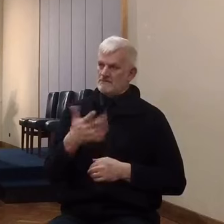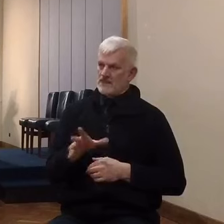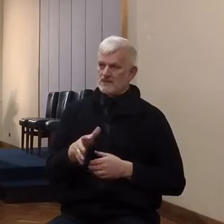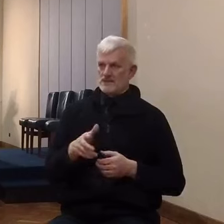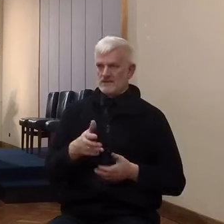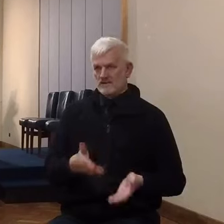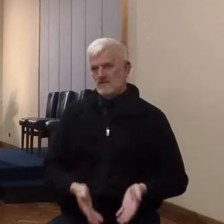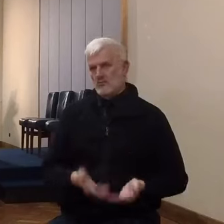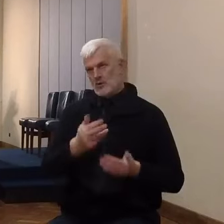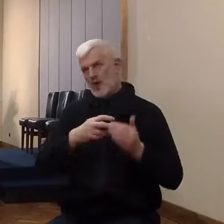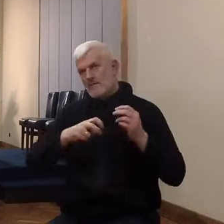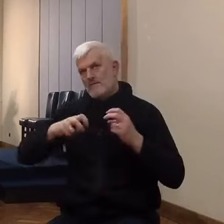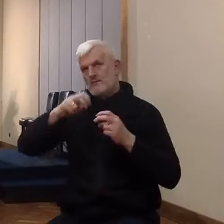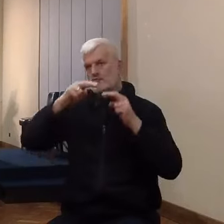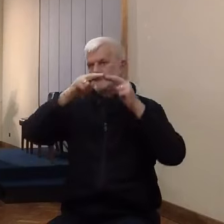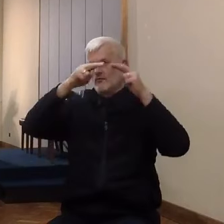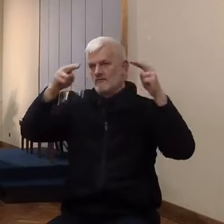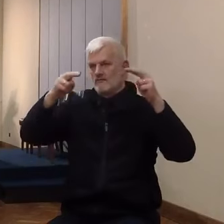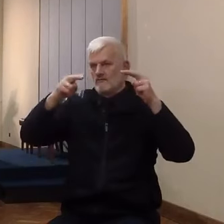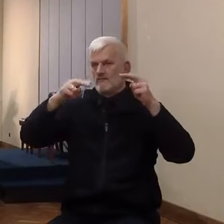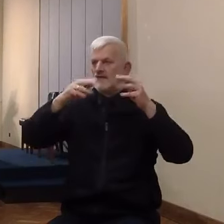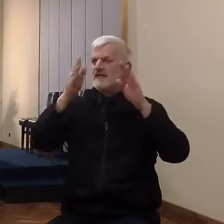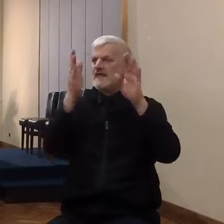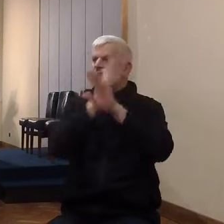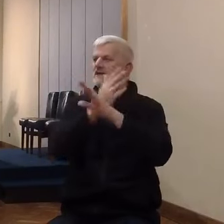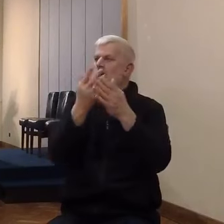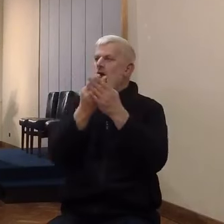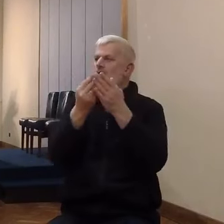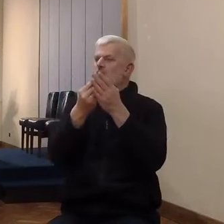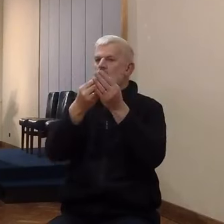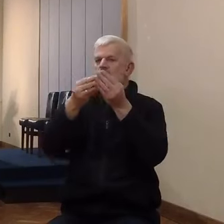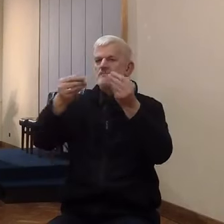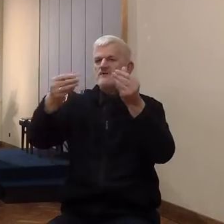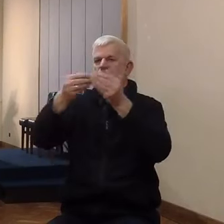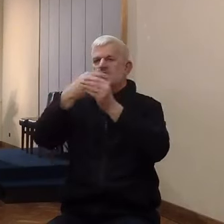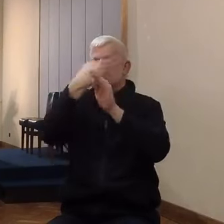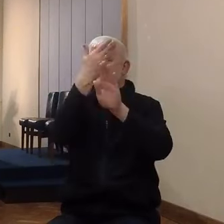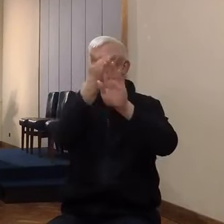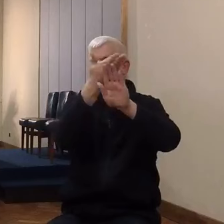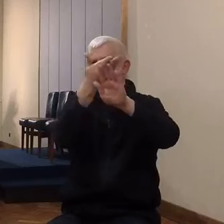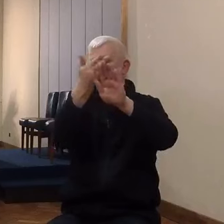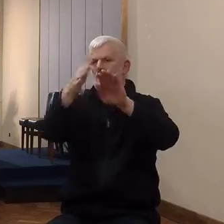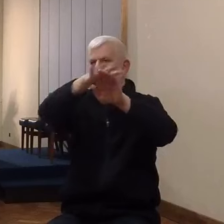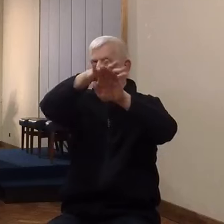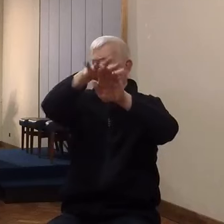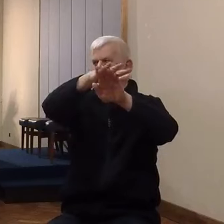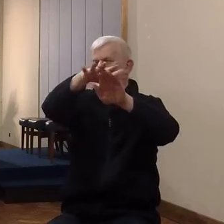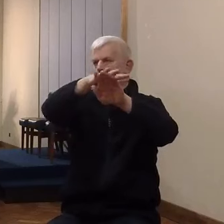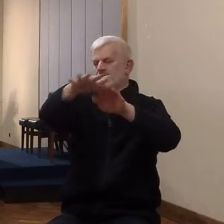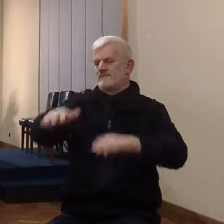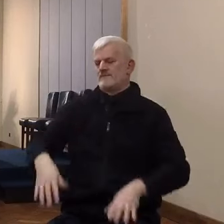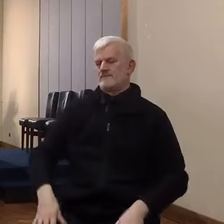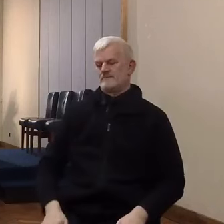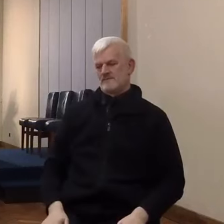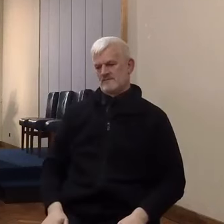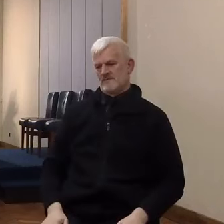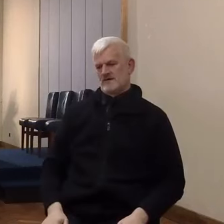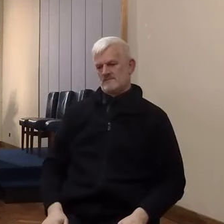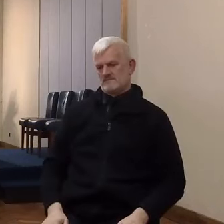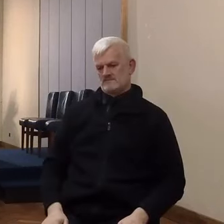hid them with the stalks of flats, which he had laid in order upon the roof. and the arresting officers